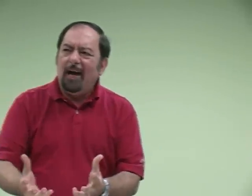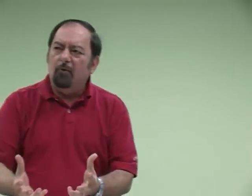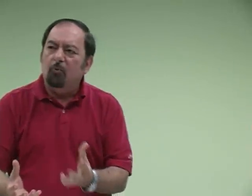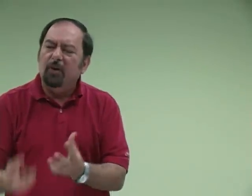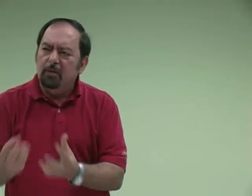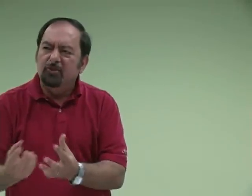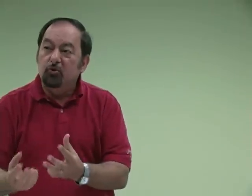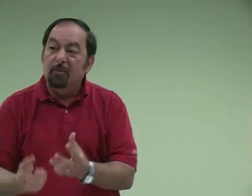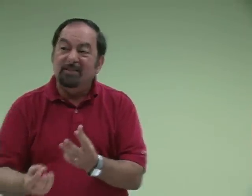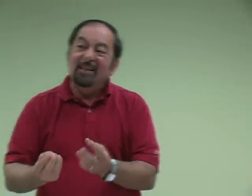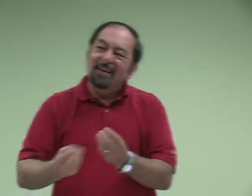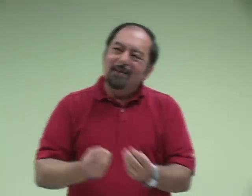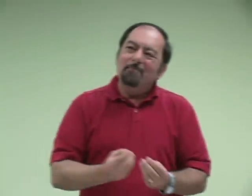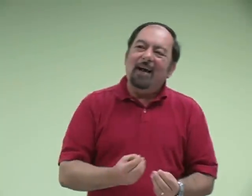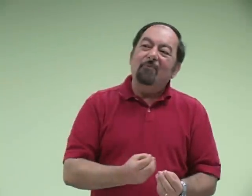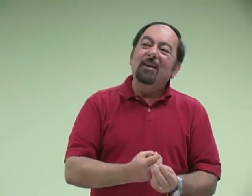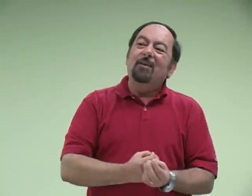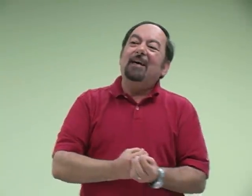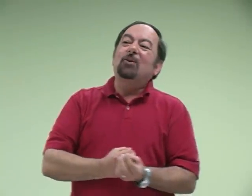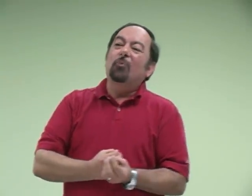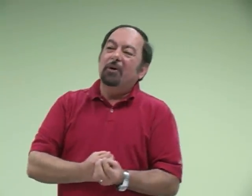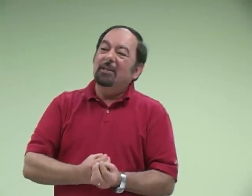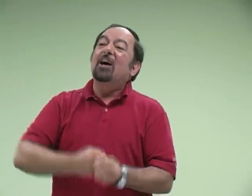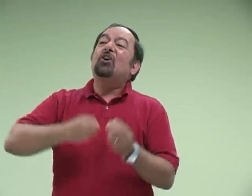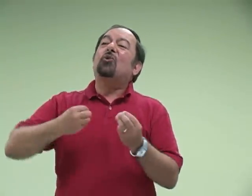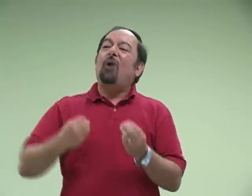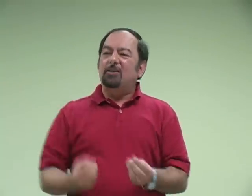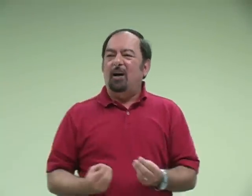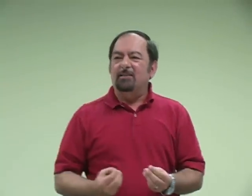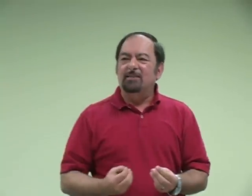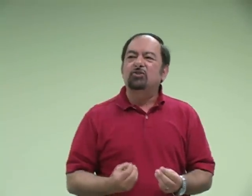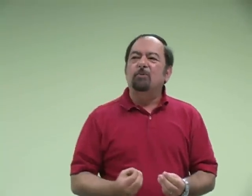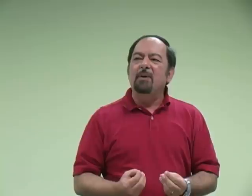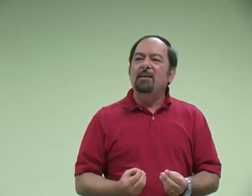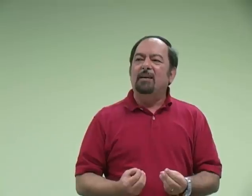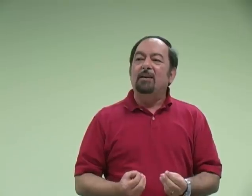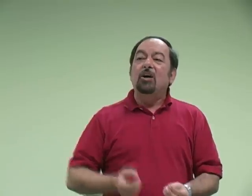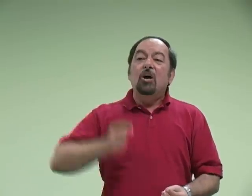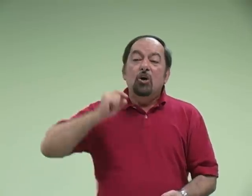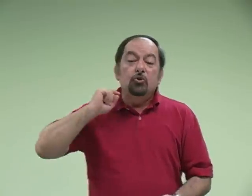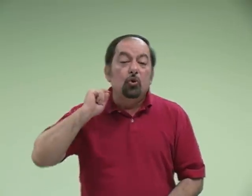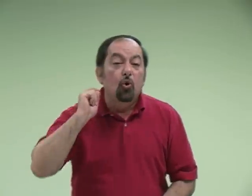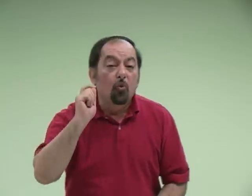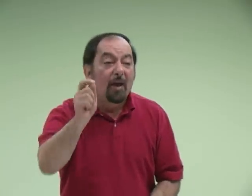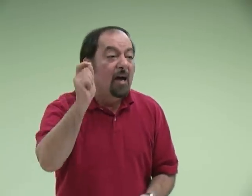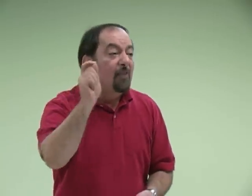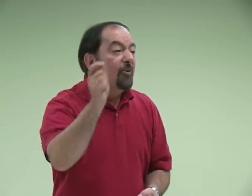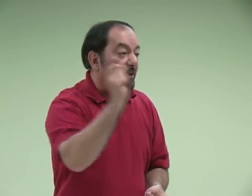power. One of them is dunamis, but I really like the word kratos, that's dominion. To whomever